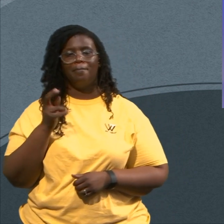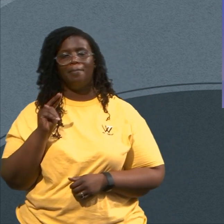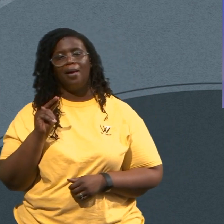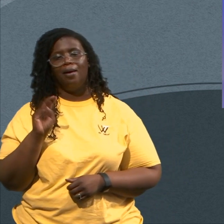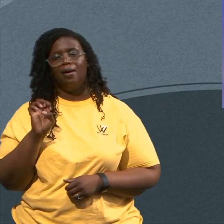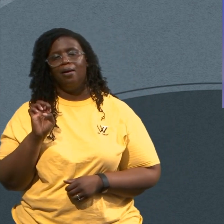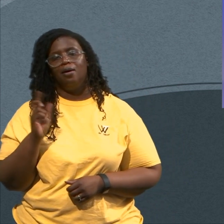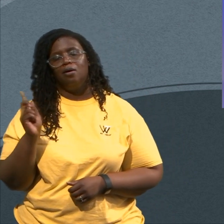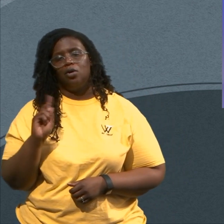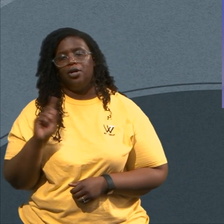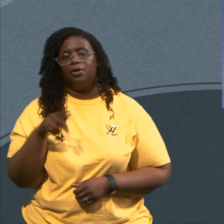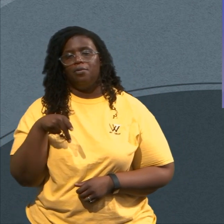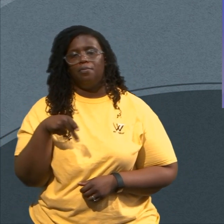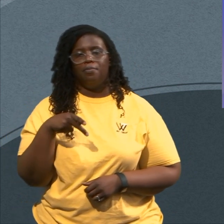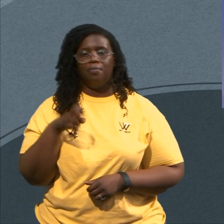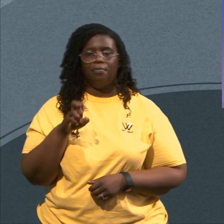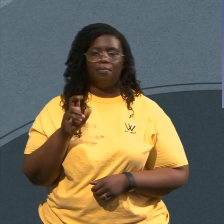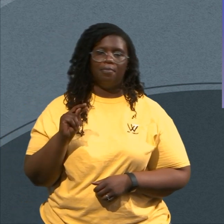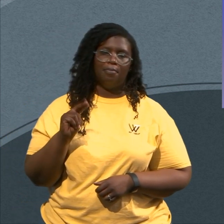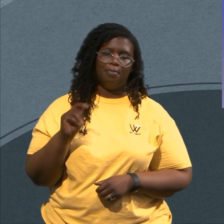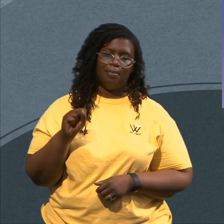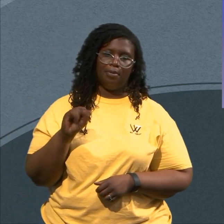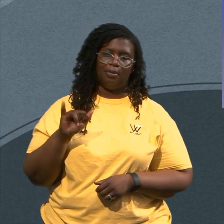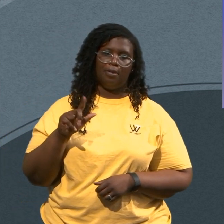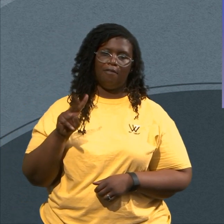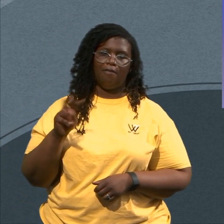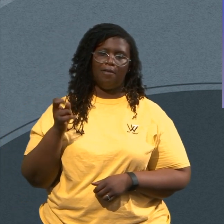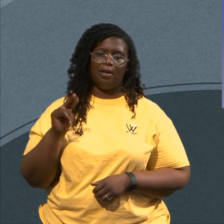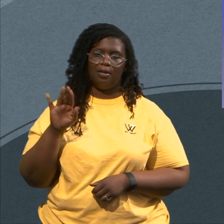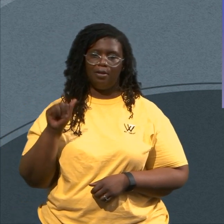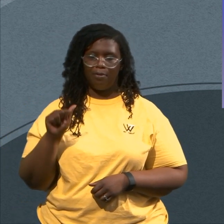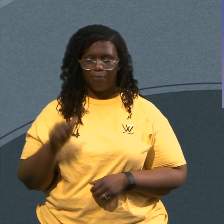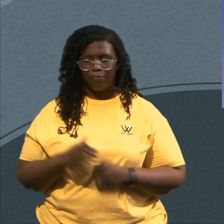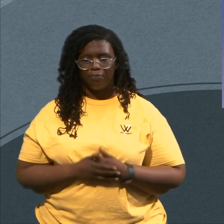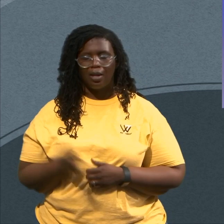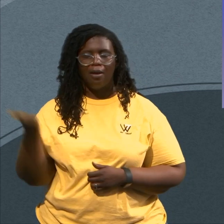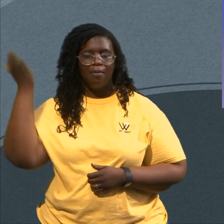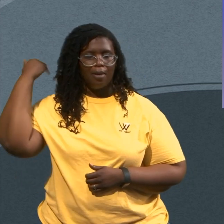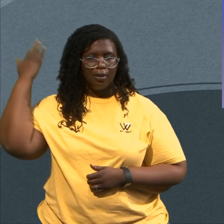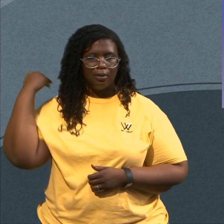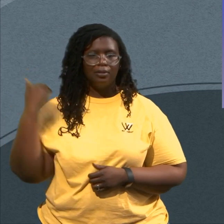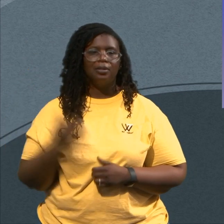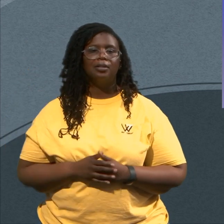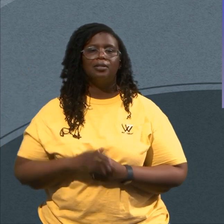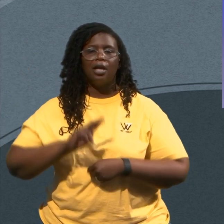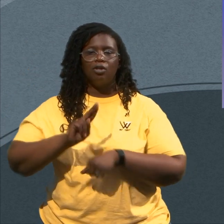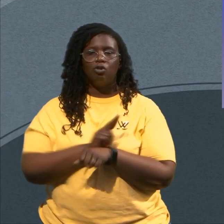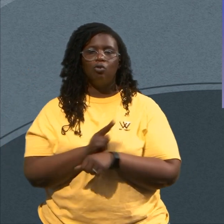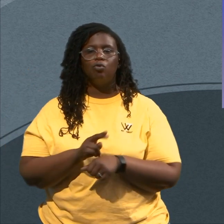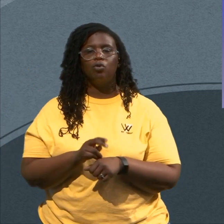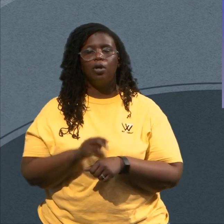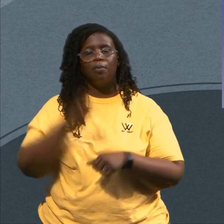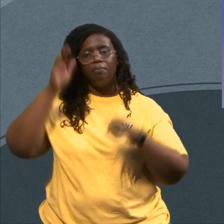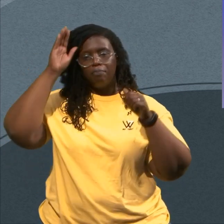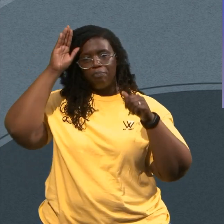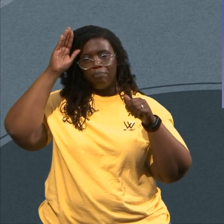And Early Days Of Coal Mines They Would Use Mules And Donkeys